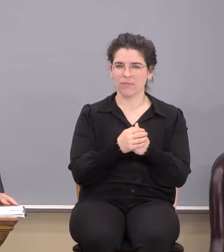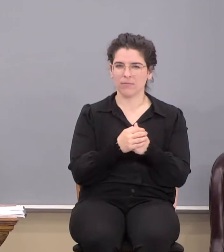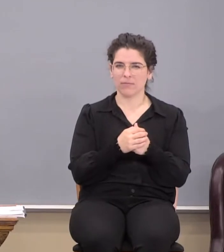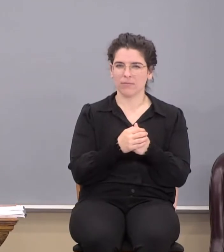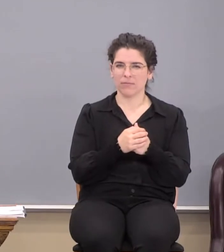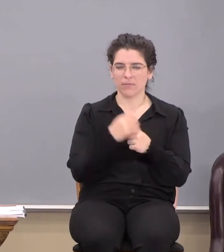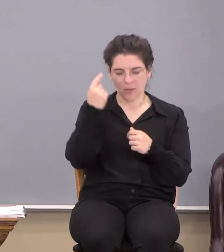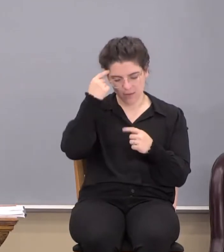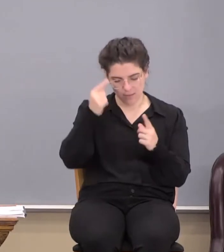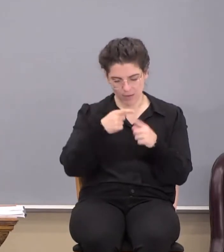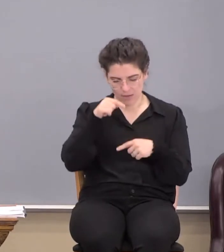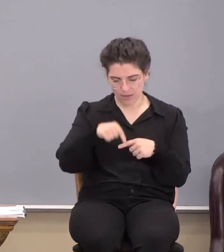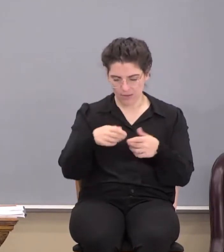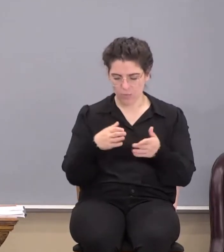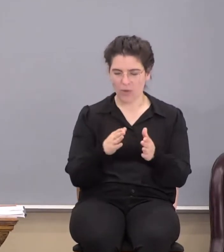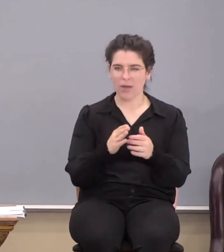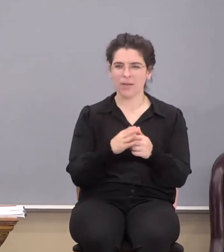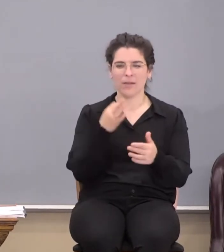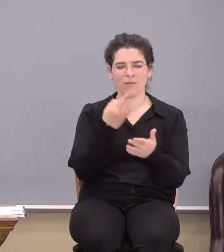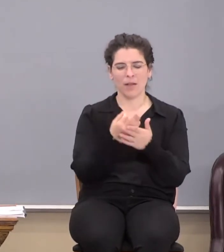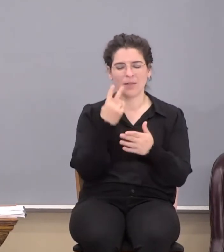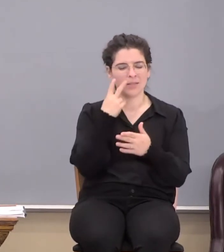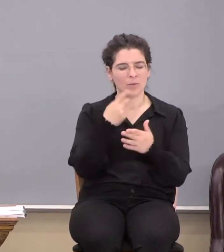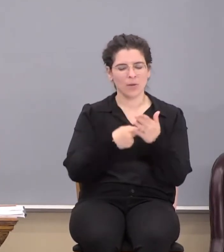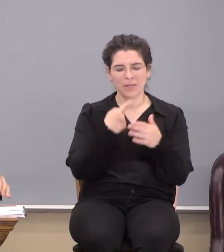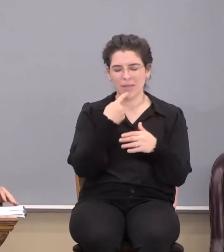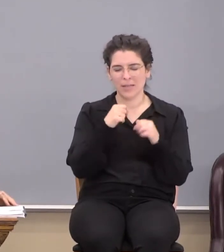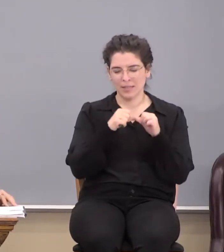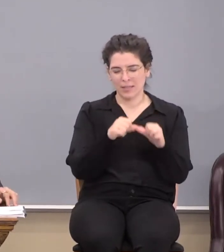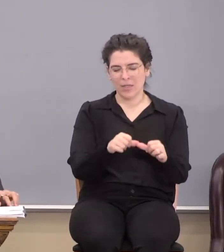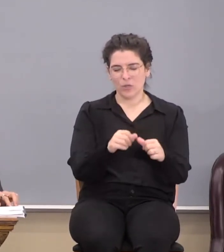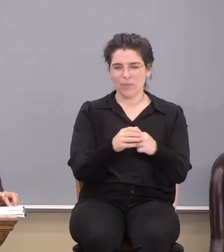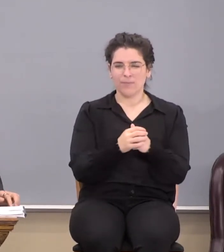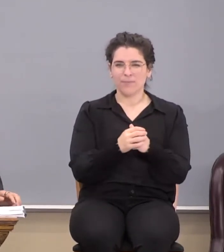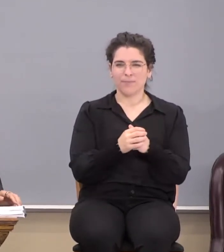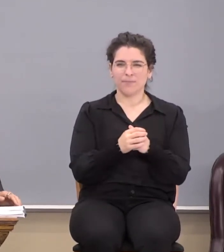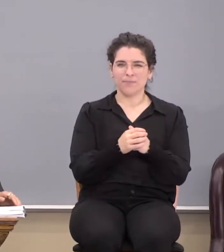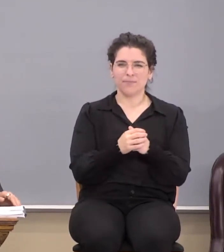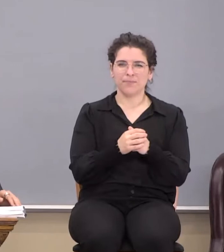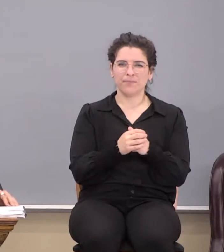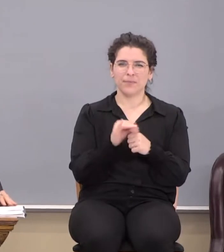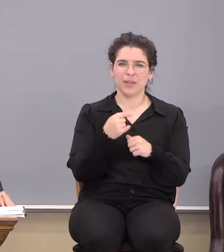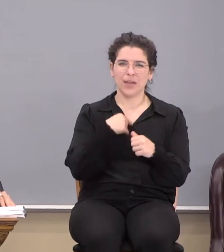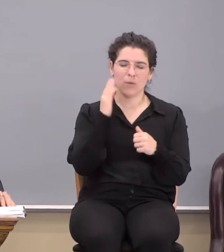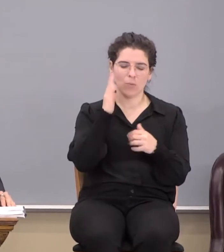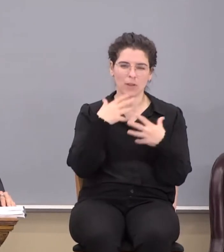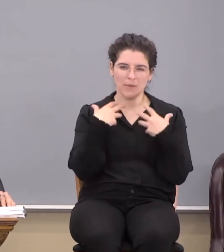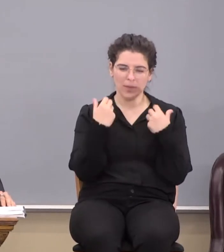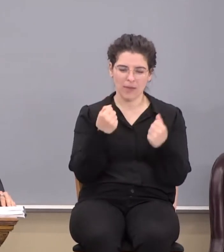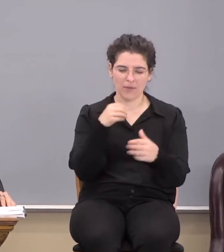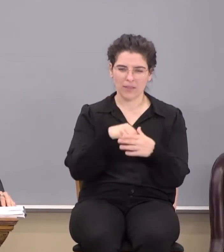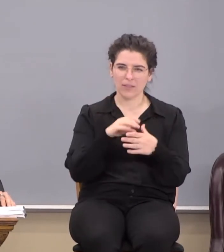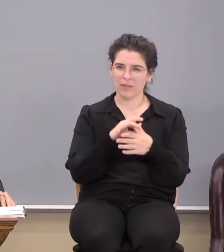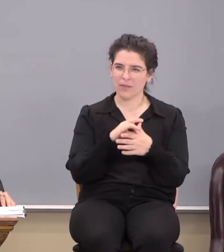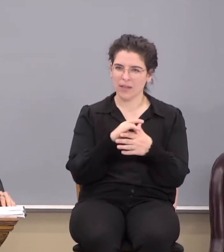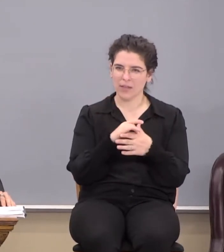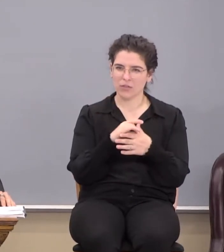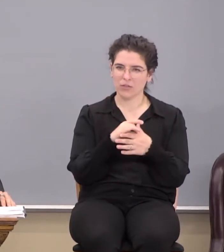Well, think about it this way. In fact, look at what he goes on to say. Though I might also have confidence in the flesh,